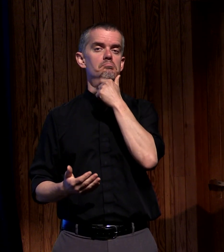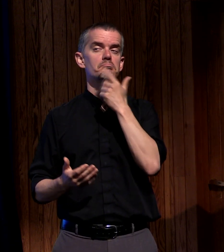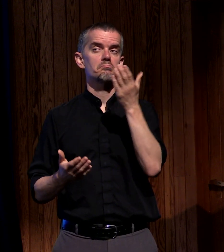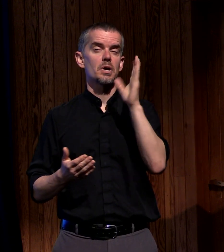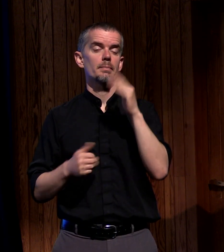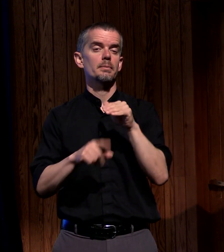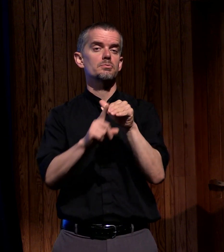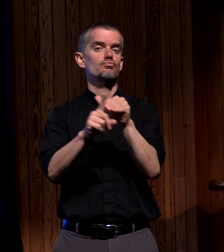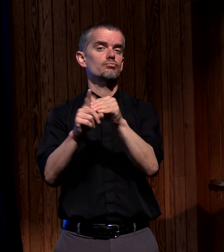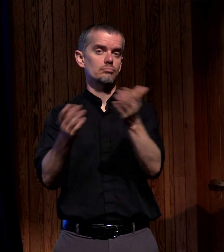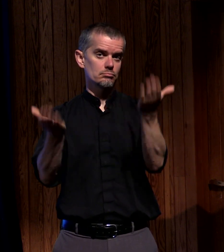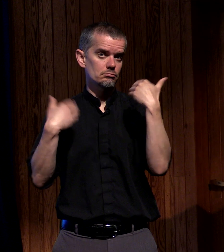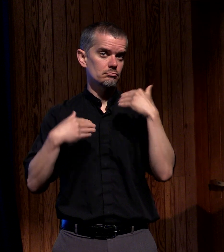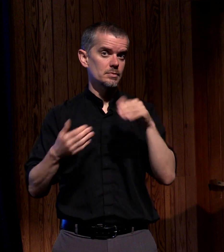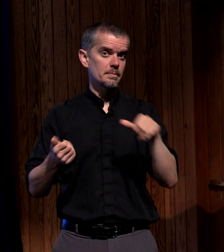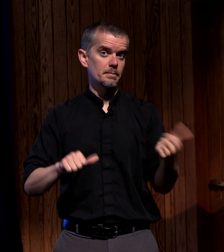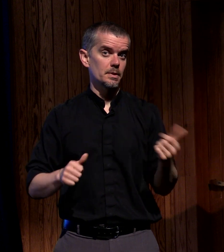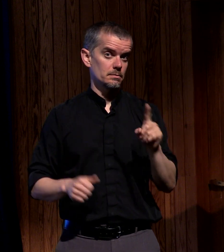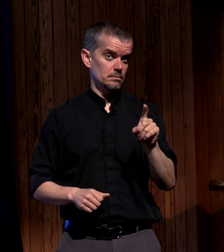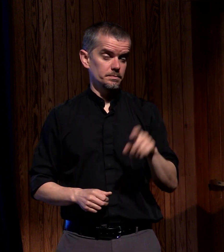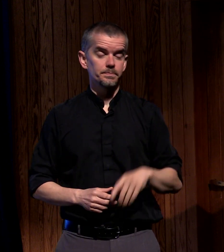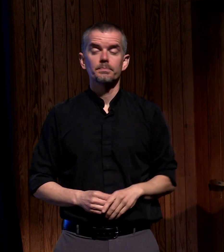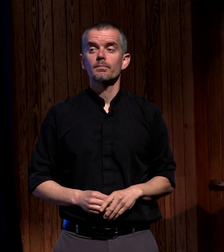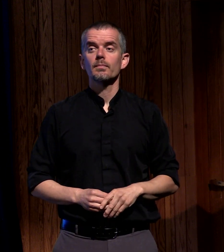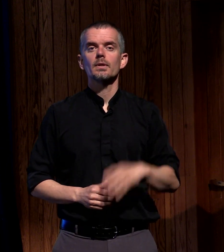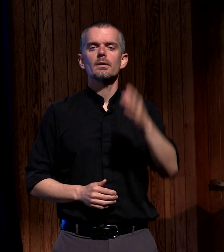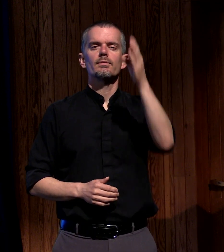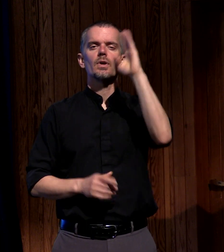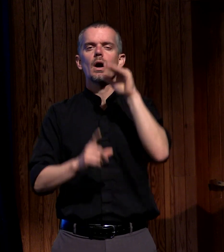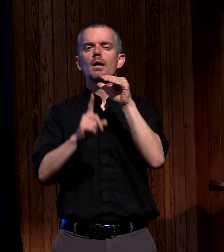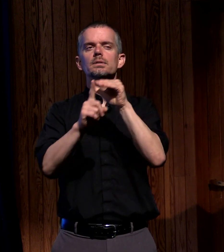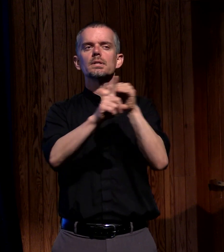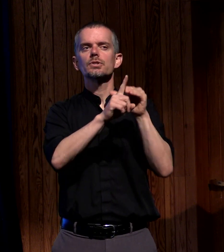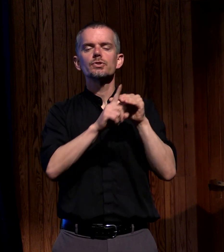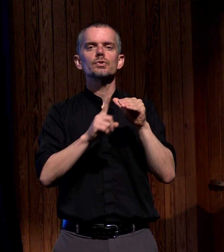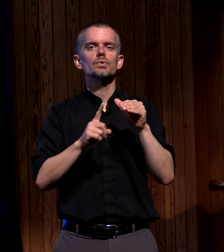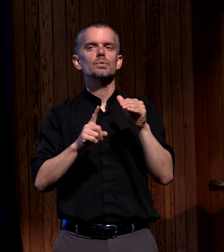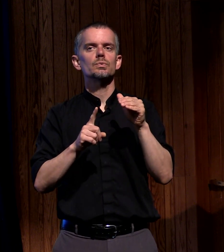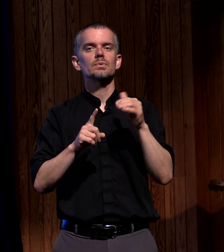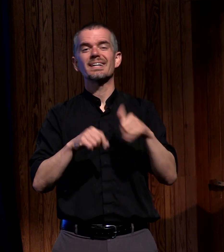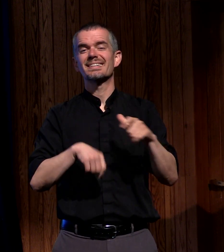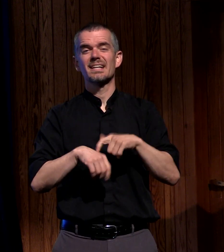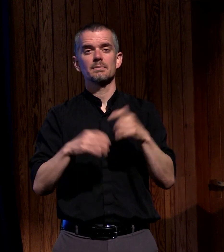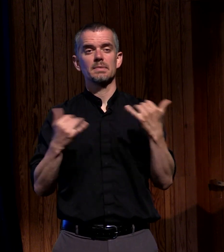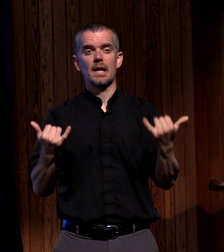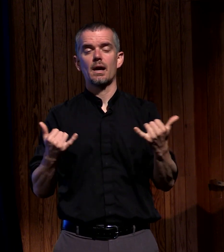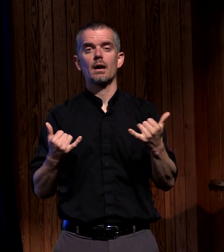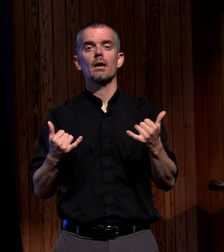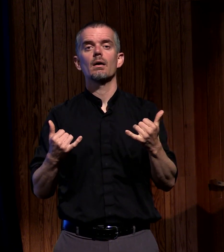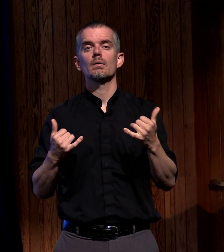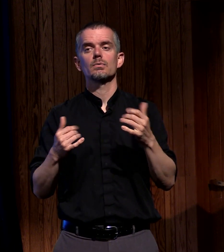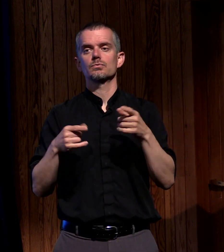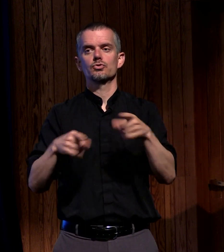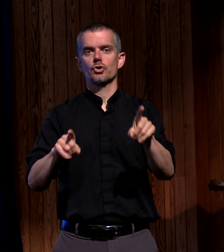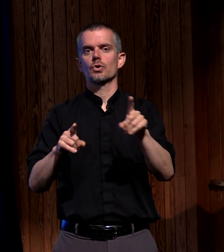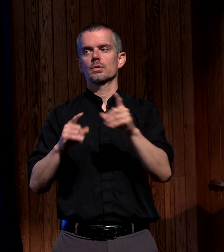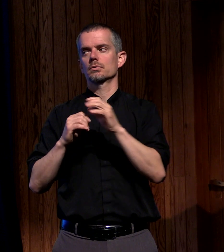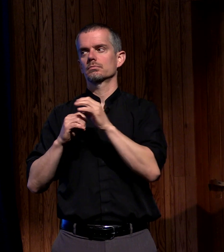that next step if God is nudging you at any time now when we go back to worship you can go to the lobby and we have